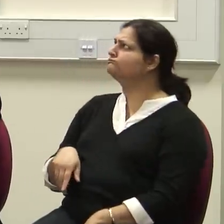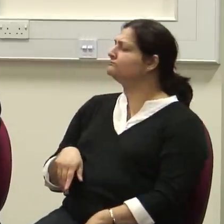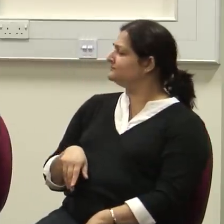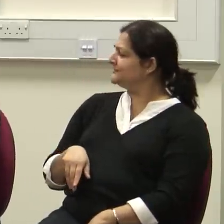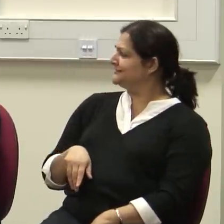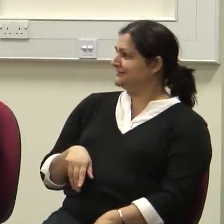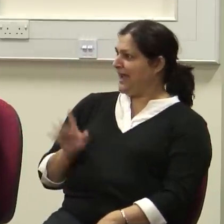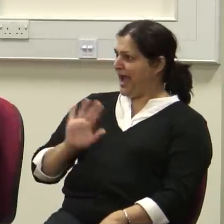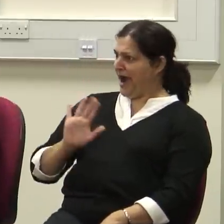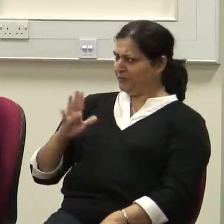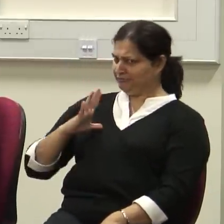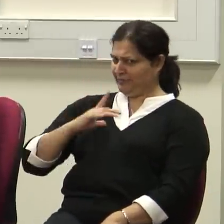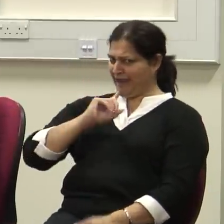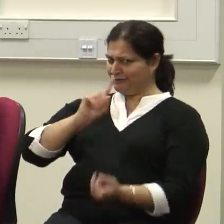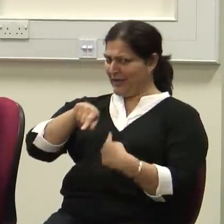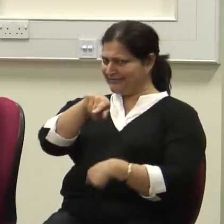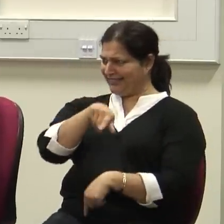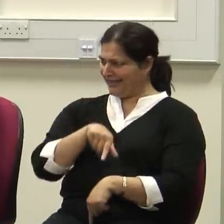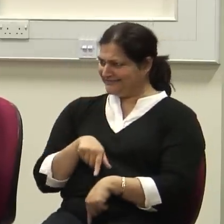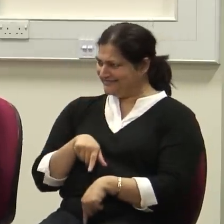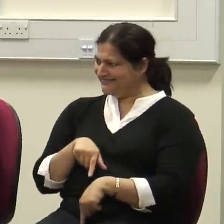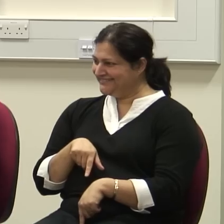I wasn't prepared for that in Bristol.